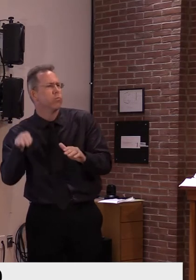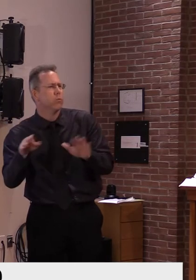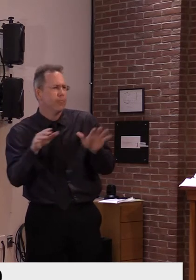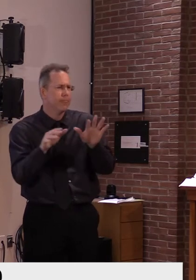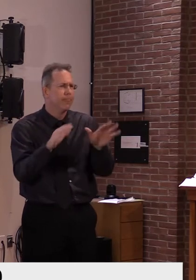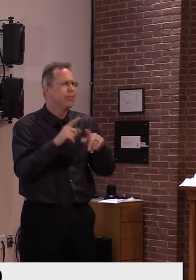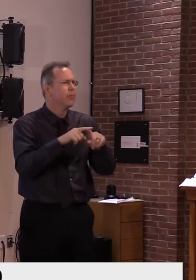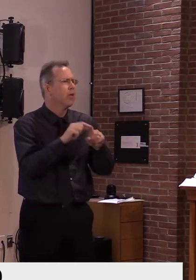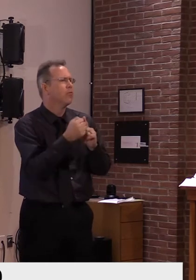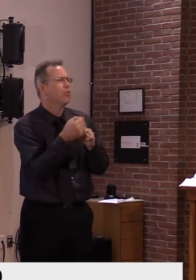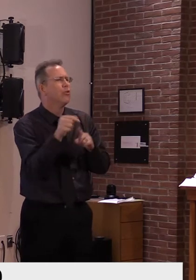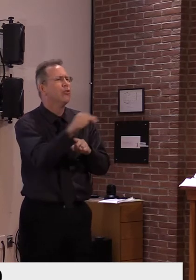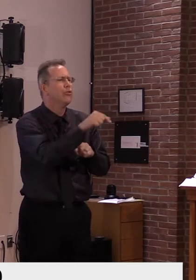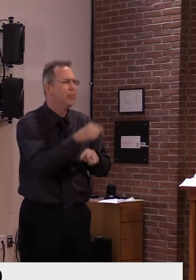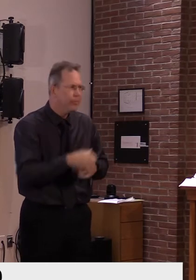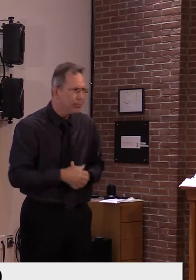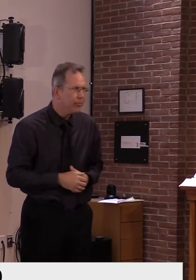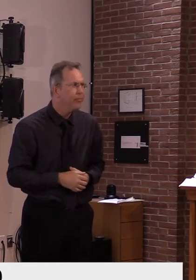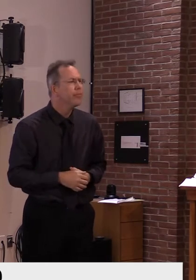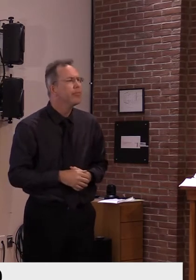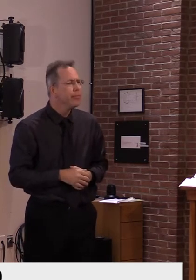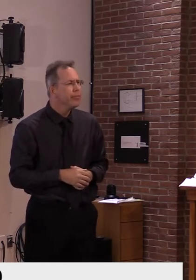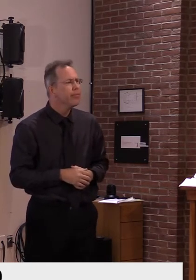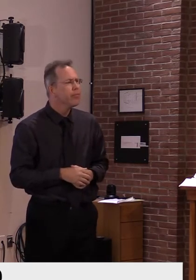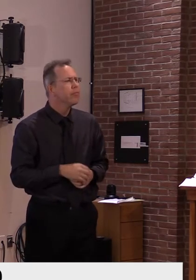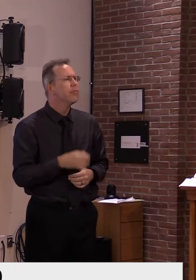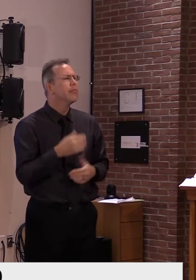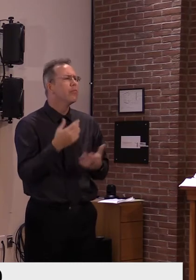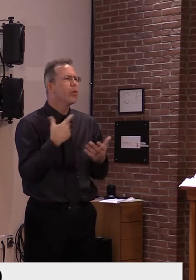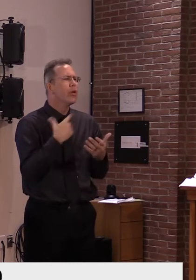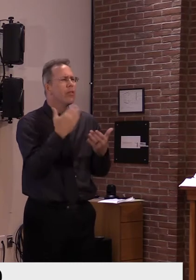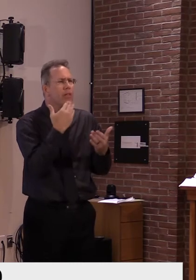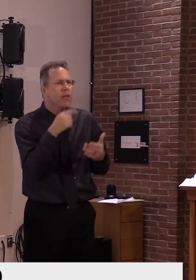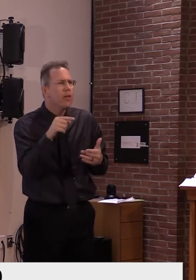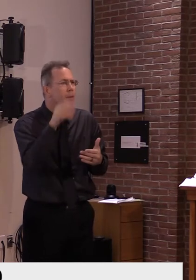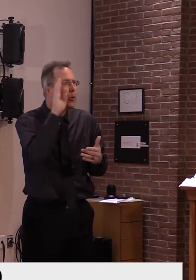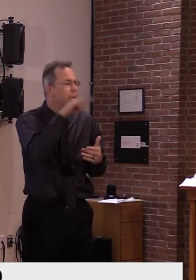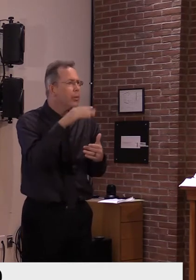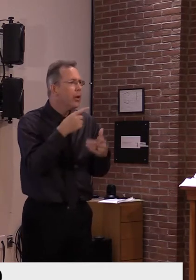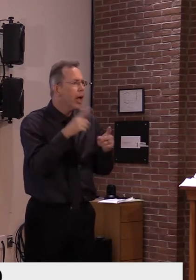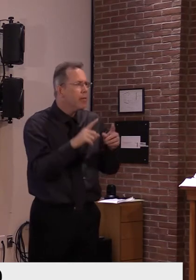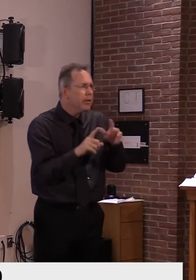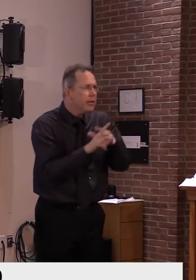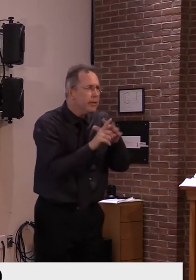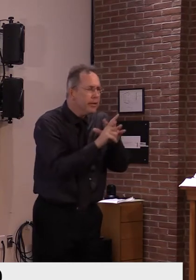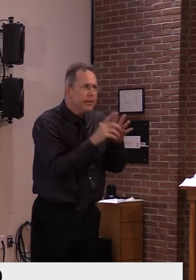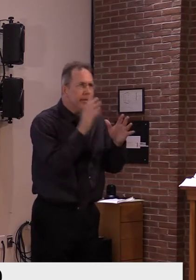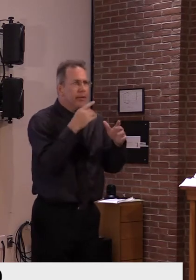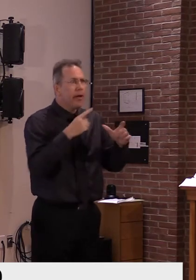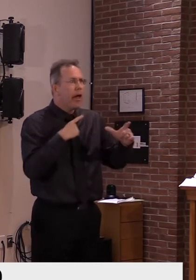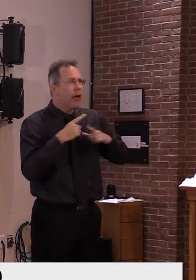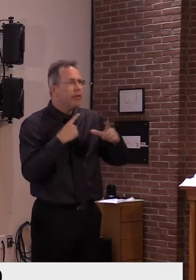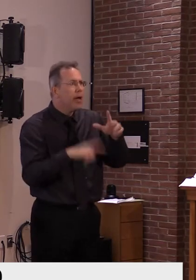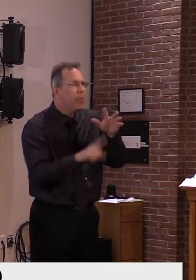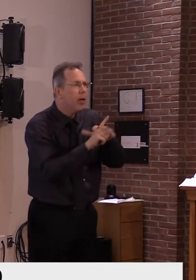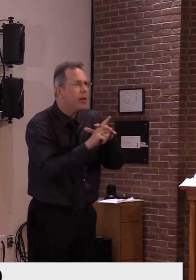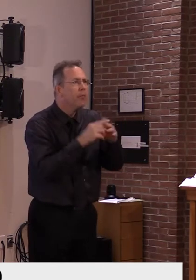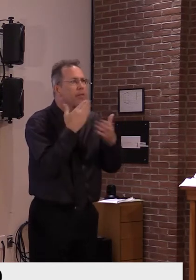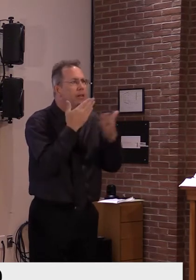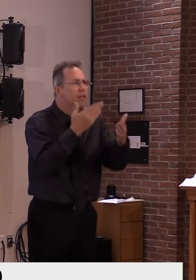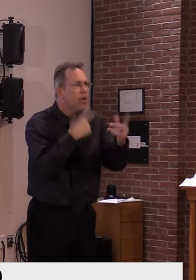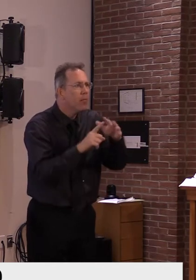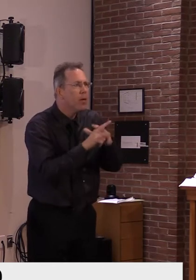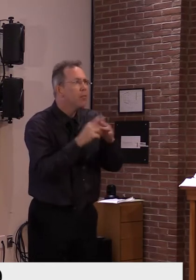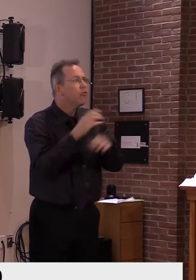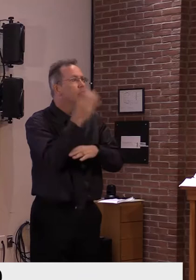holidays later in the month and next month as well. One point I want to make and Dr. Levine will emphasize this more